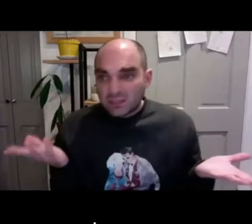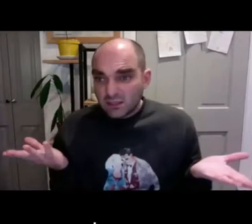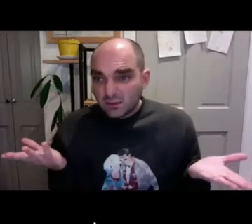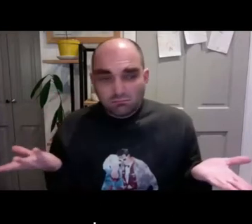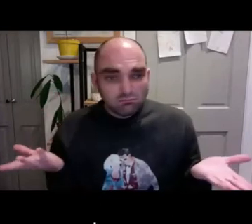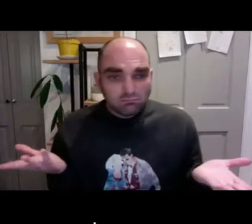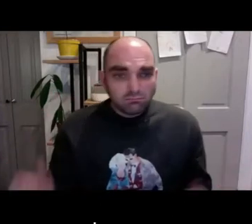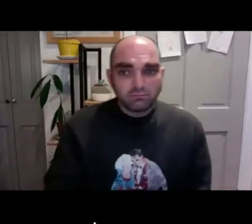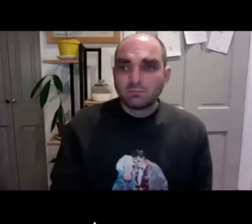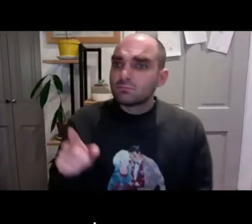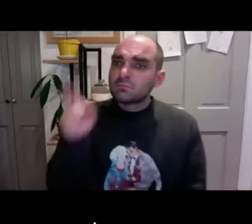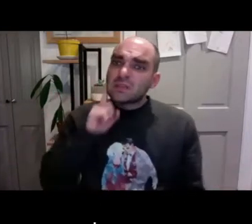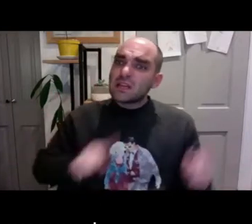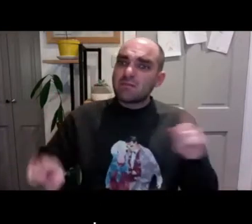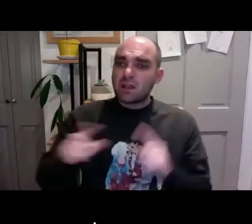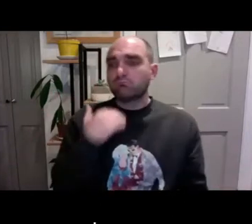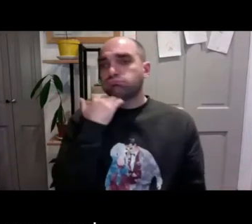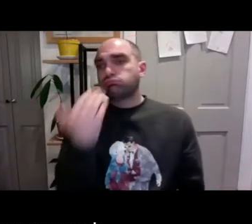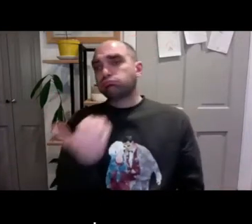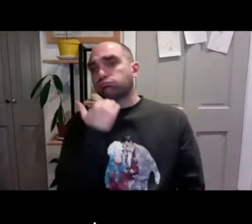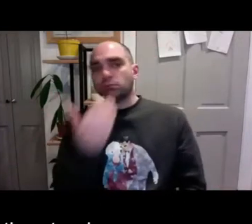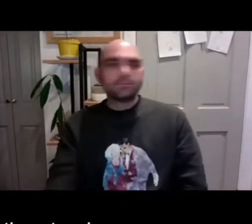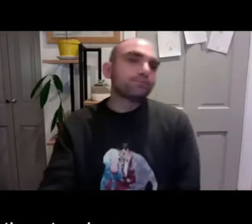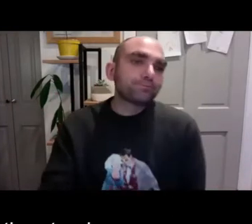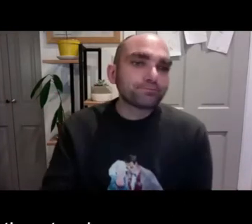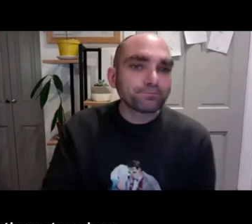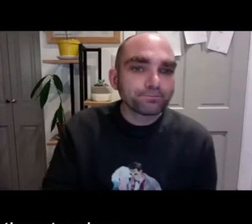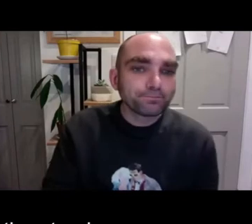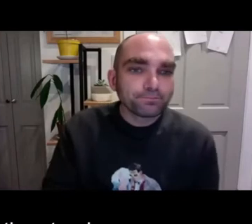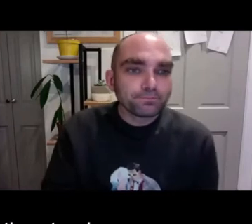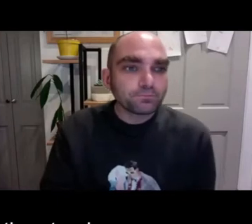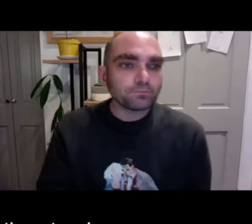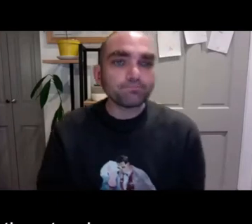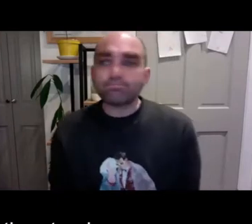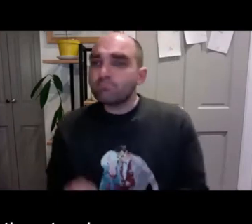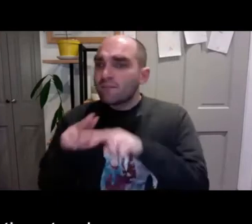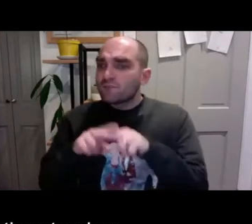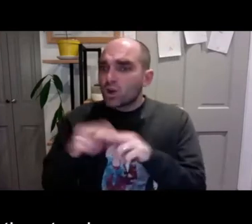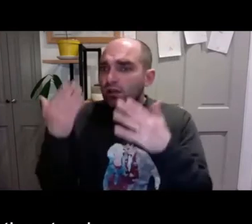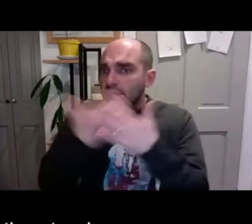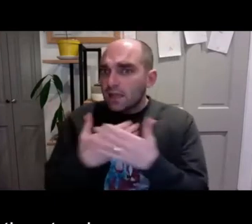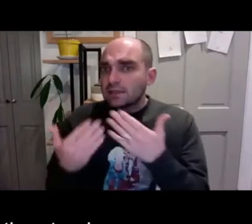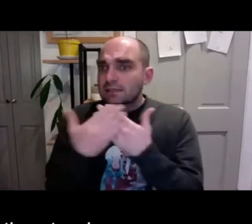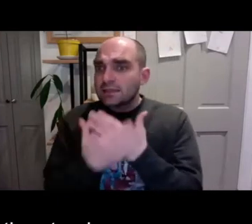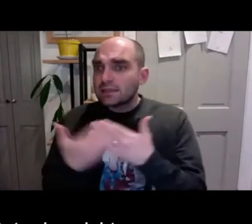Subtitling screenings every week, maybe just one or two. Hearing people have got plenty of options to when they can go to the cinema.